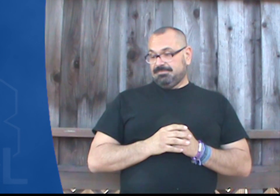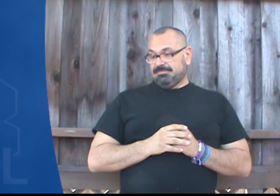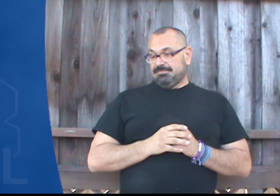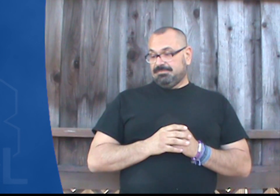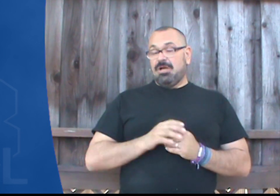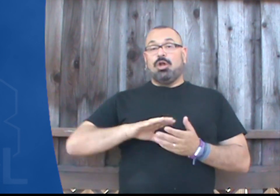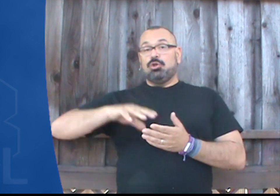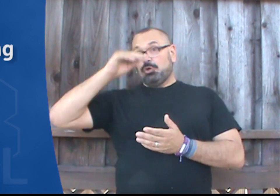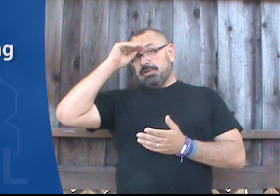Learning.